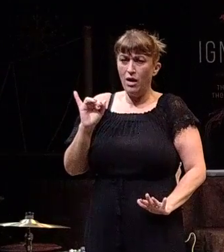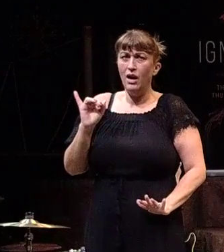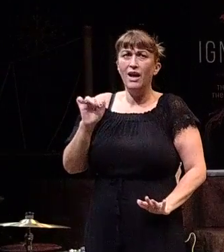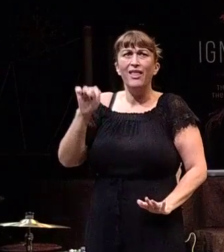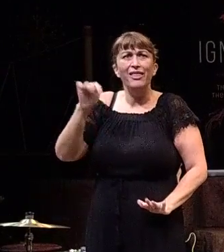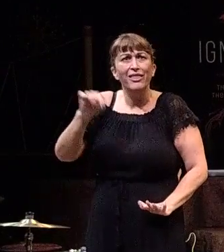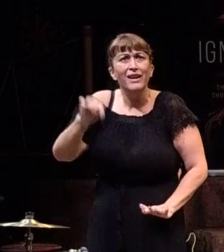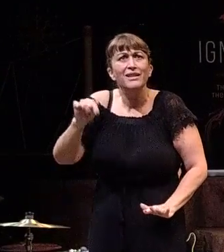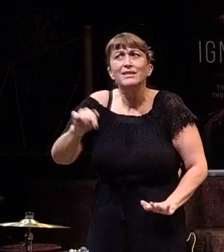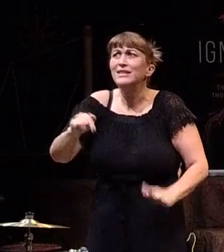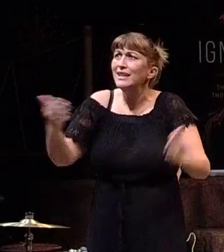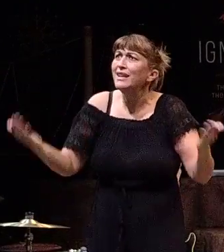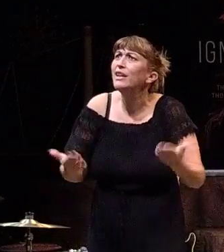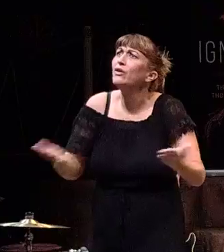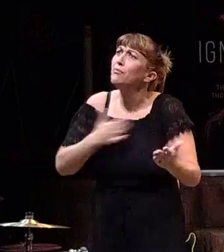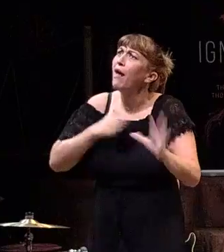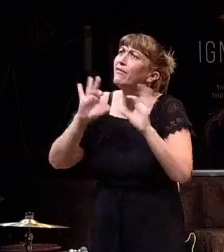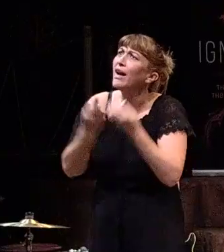is my family.